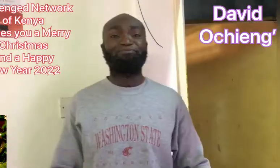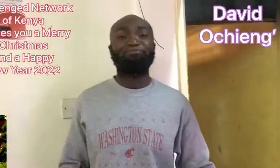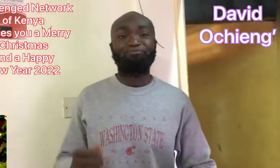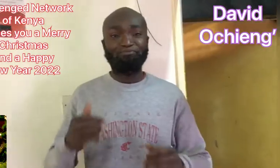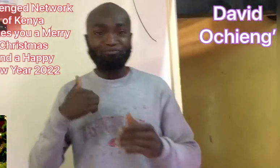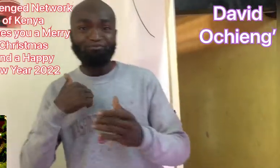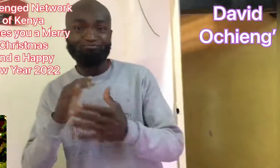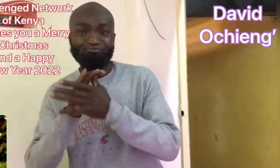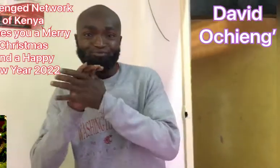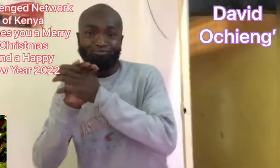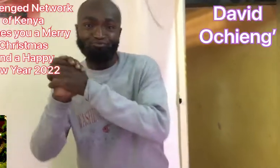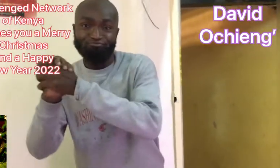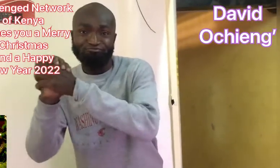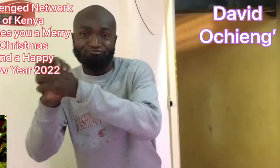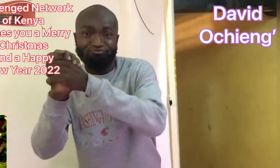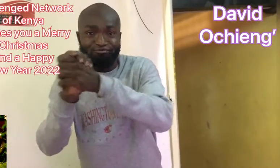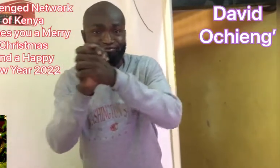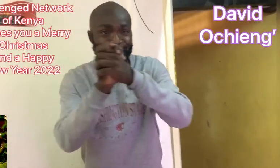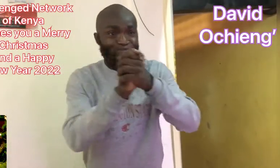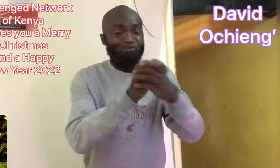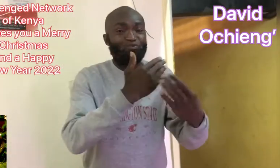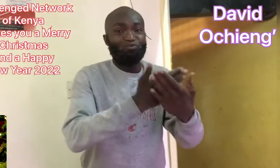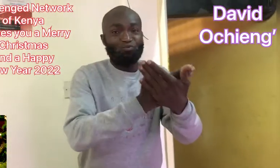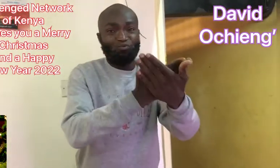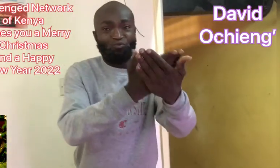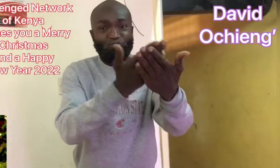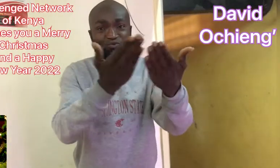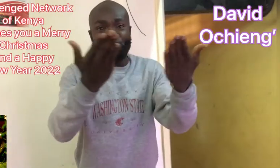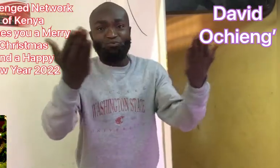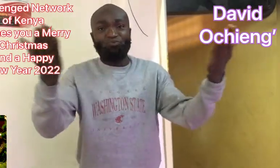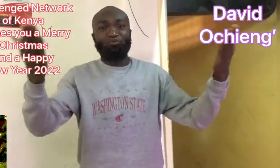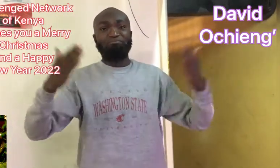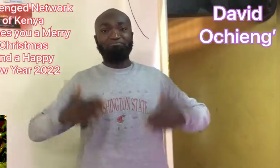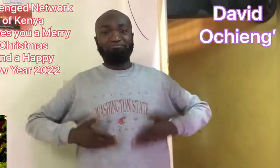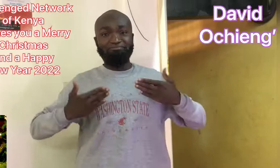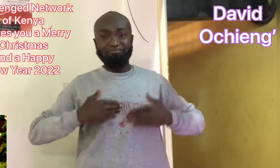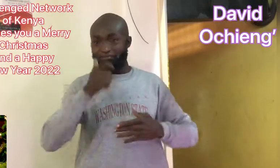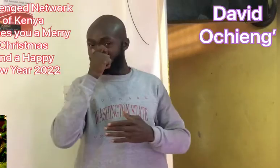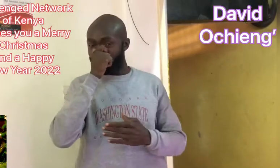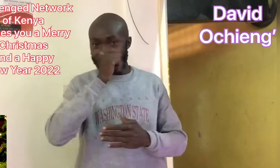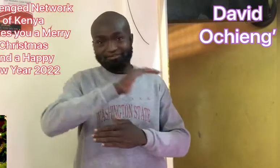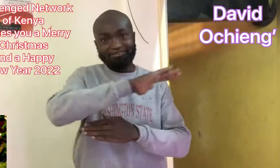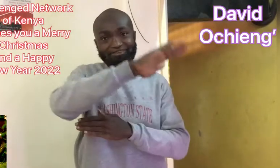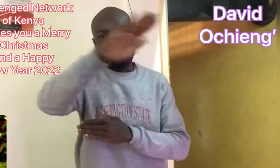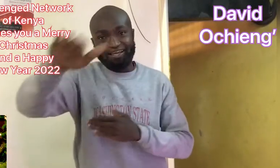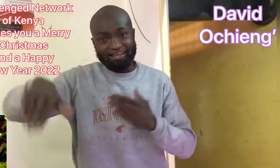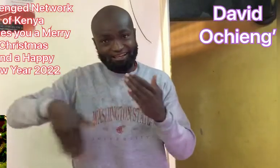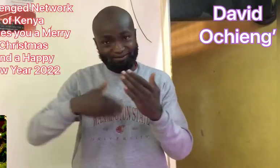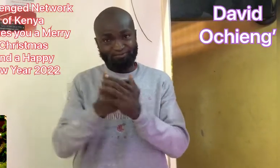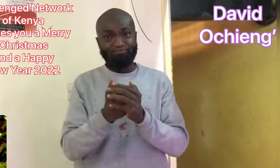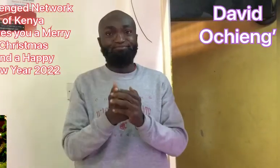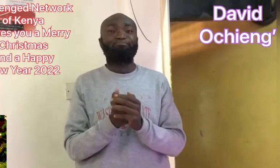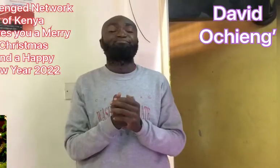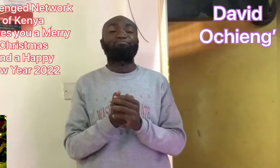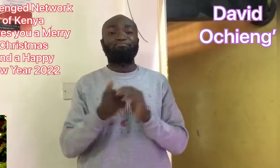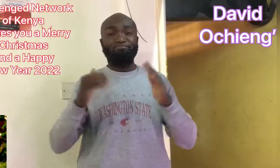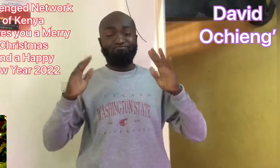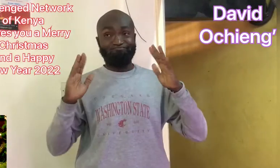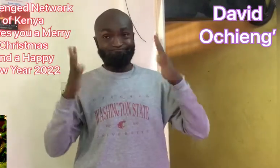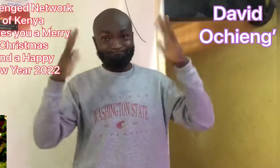name is David. I greet you all. And I wish you all